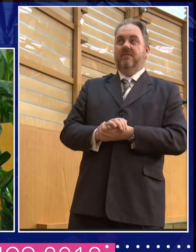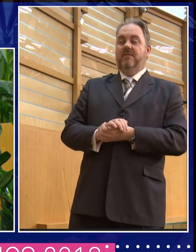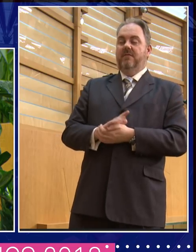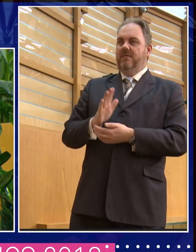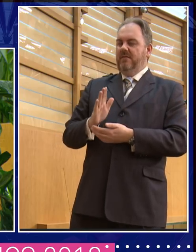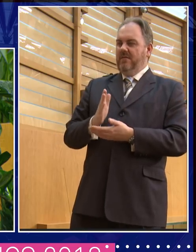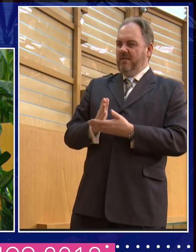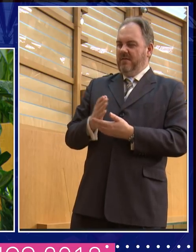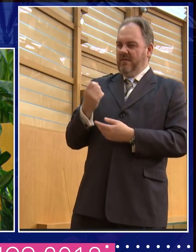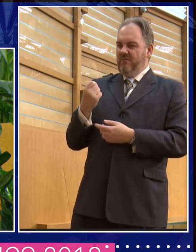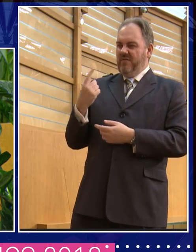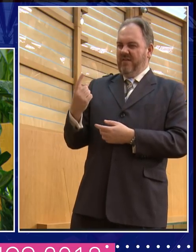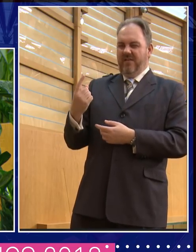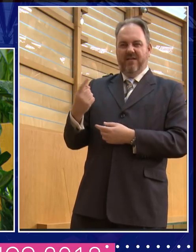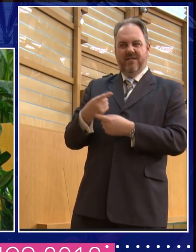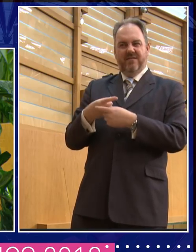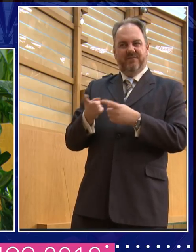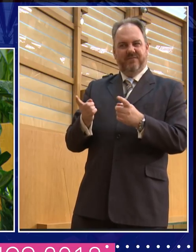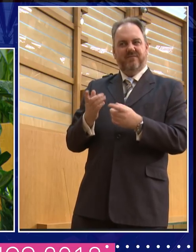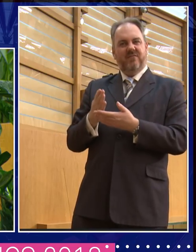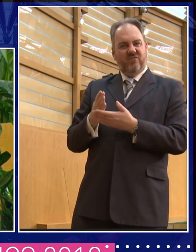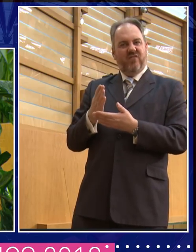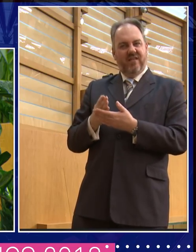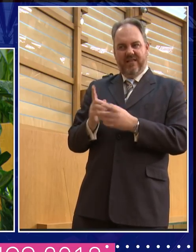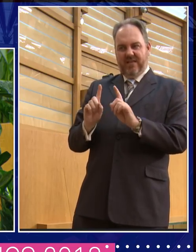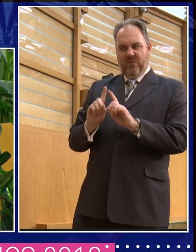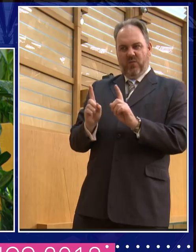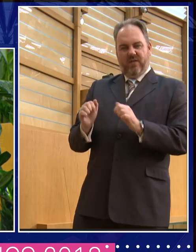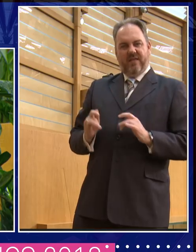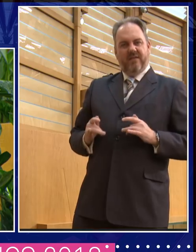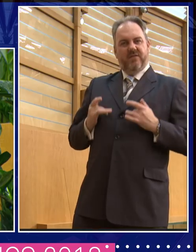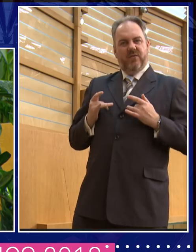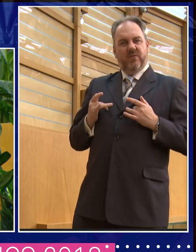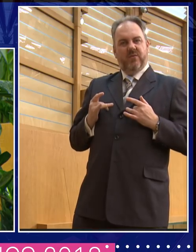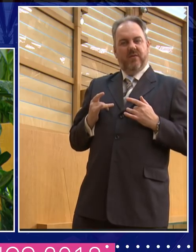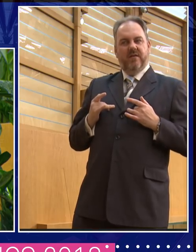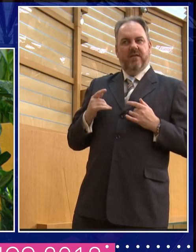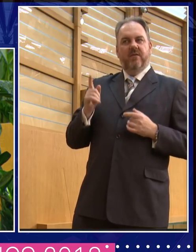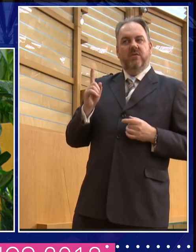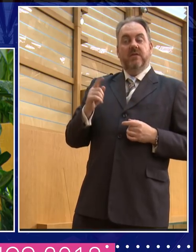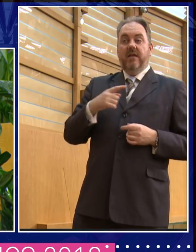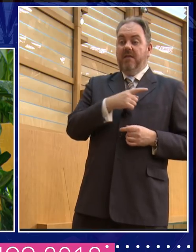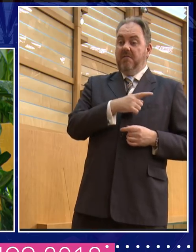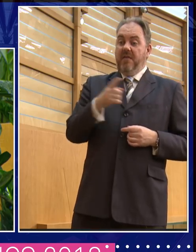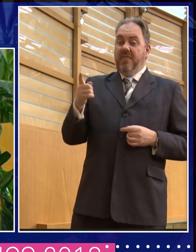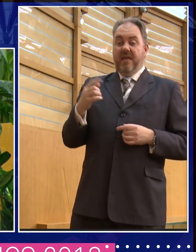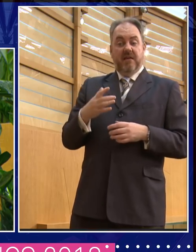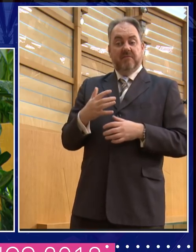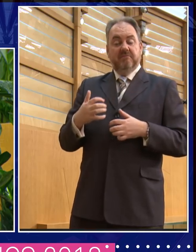struck me that really, what was the issue here was not that I had said something, um, unpopular about